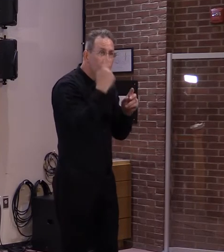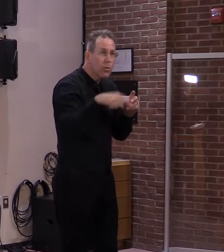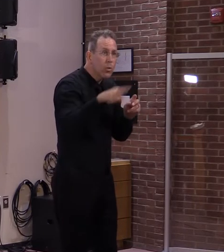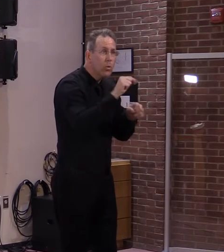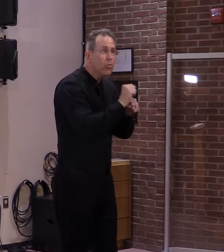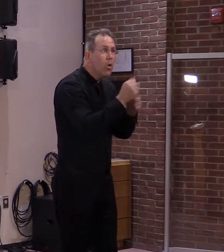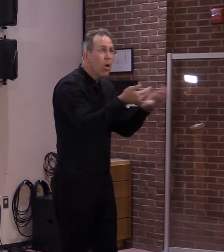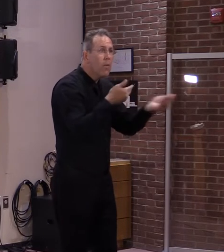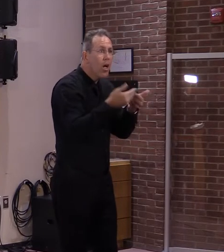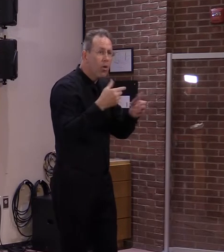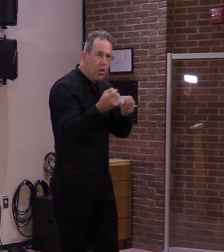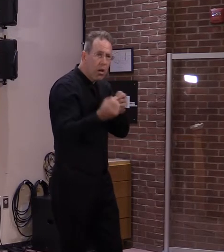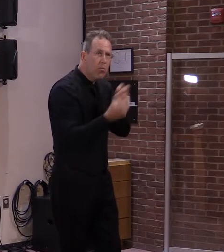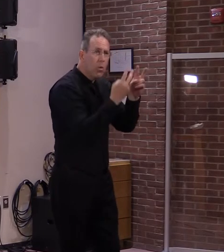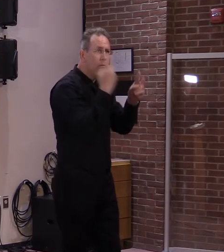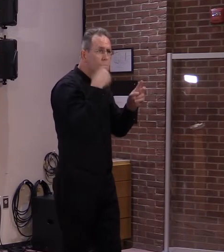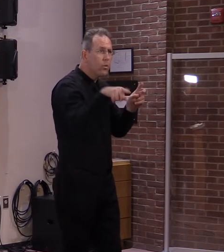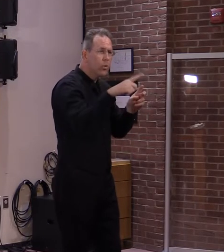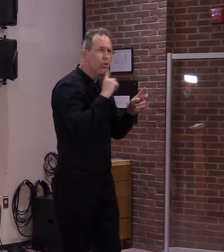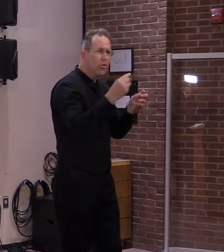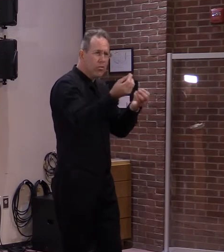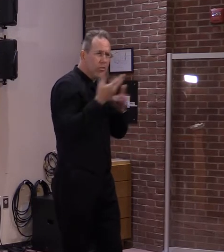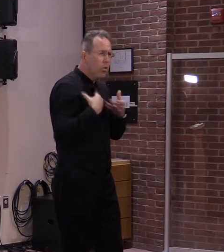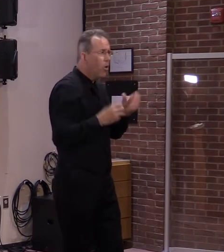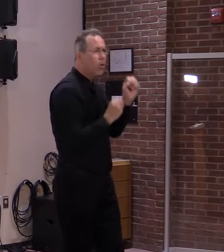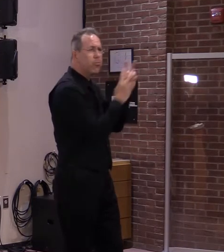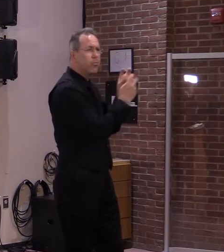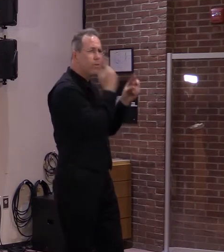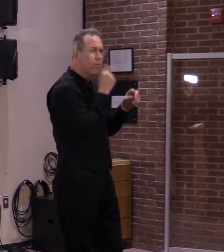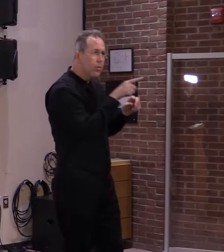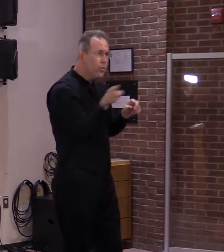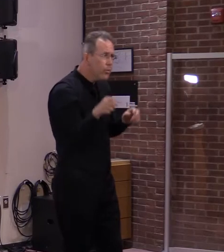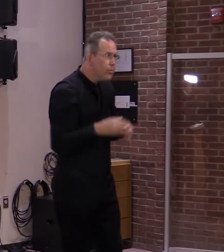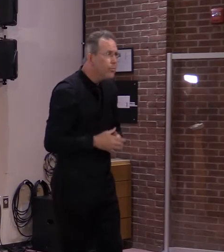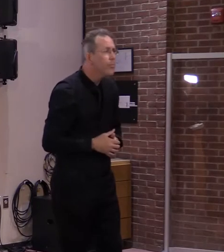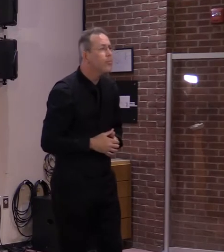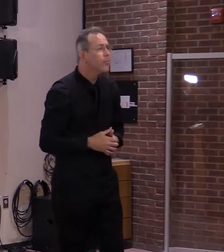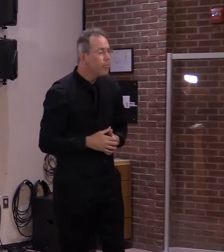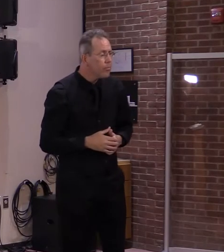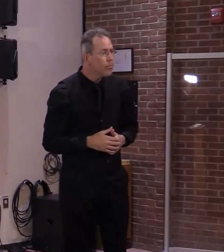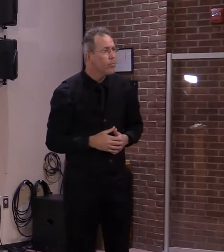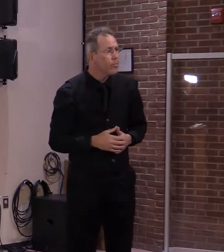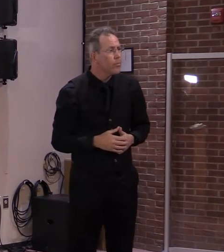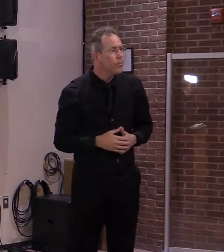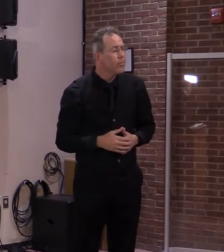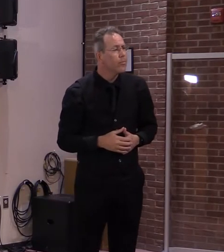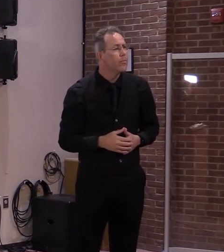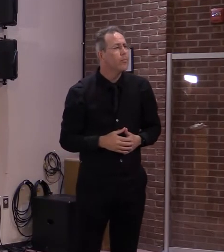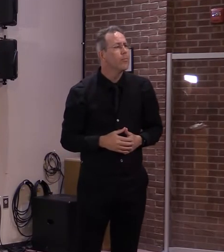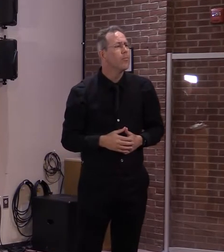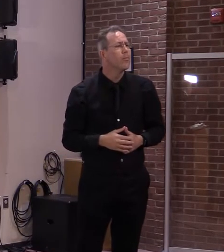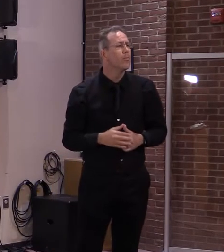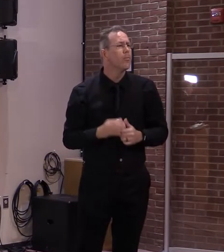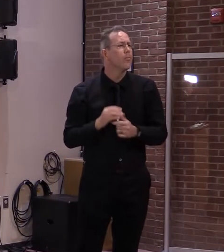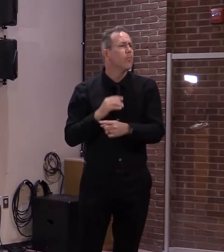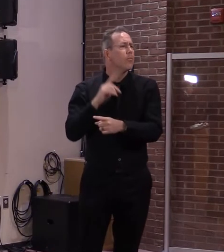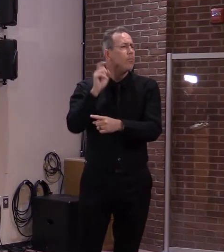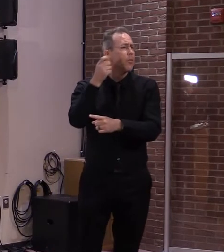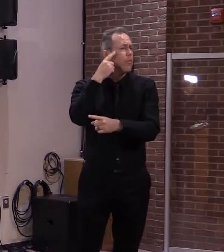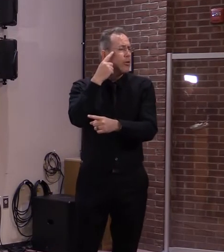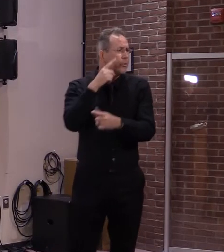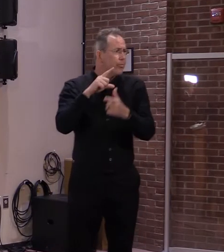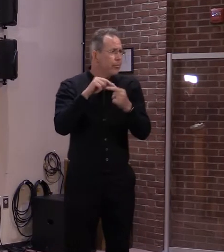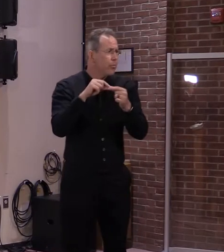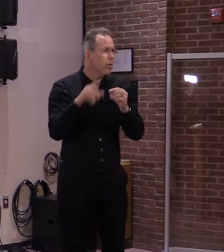that we can have a good understanding of what the landscape looks like. John, if I could add as well, I mean, just talking with some of